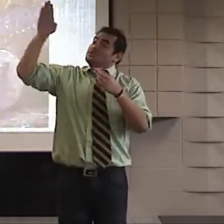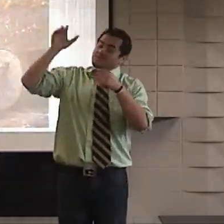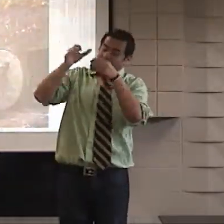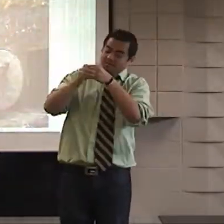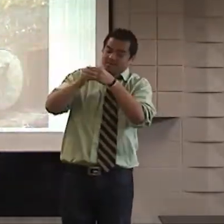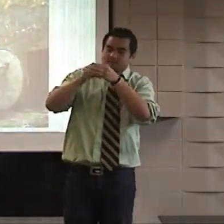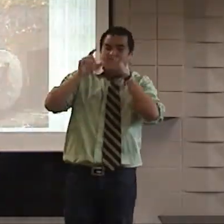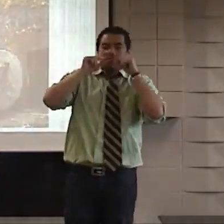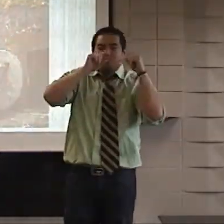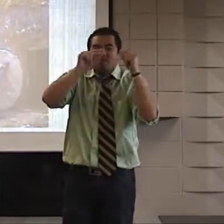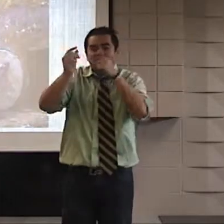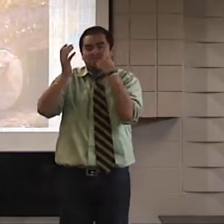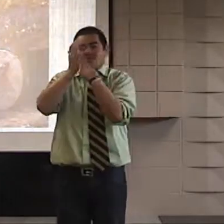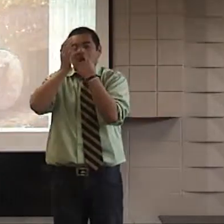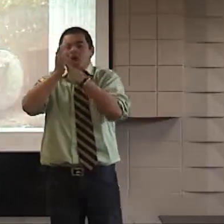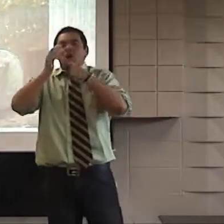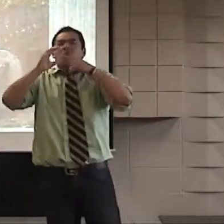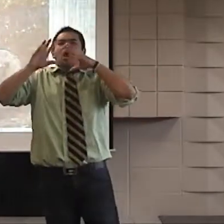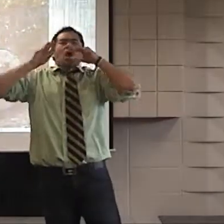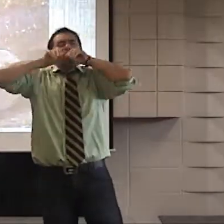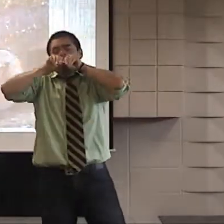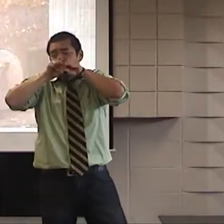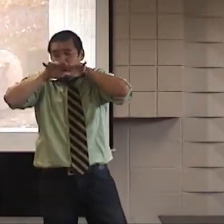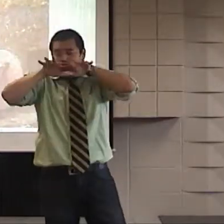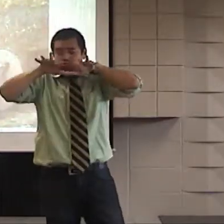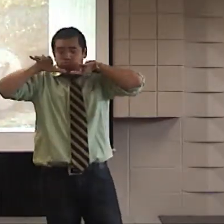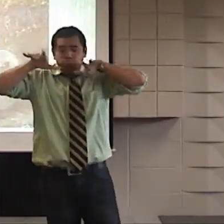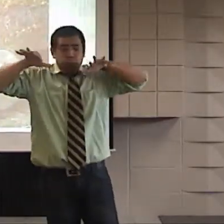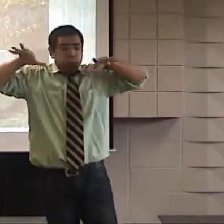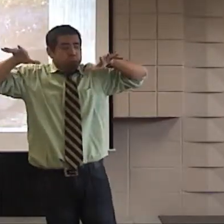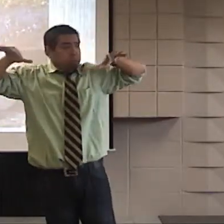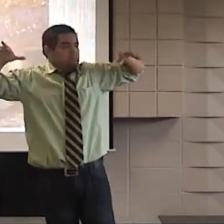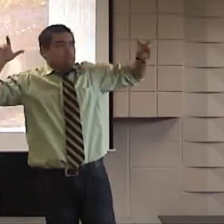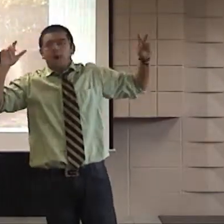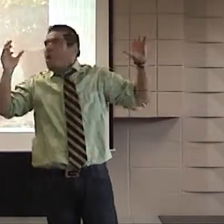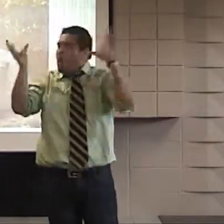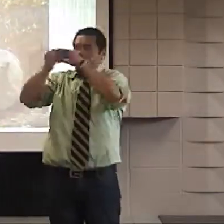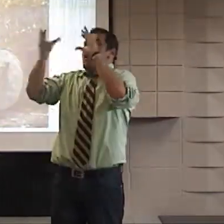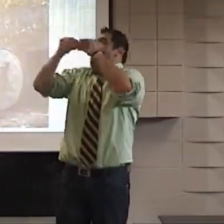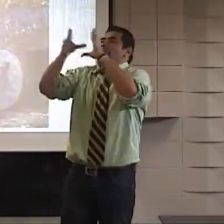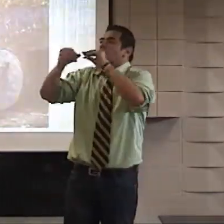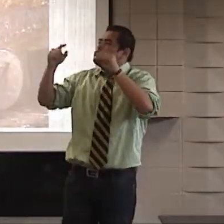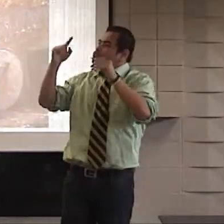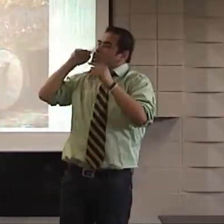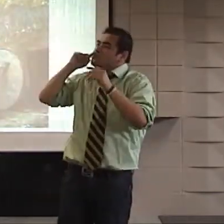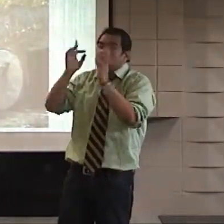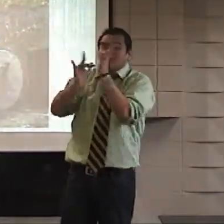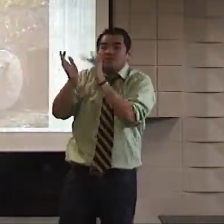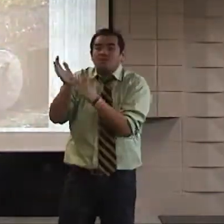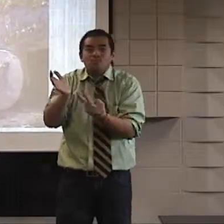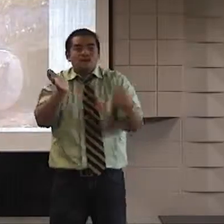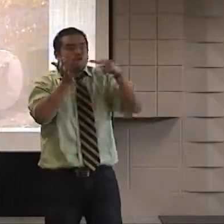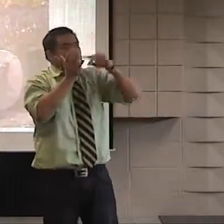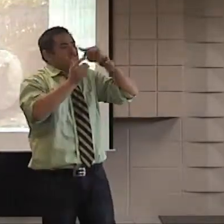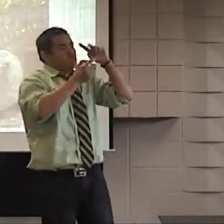Now, the town of Jerusalem was on fire with the news of what had happened to Jesus' body and the recent events.